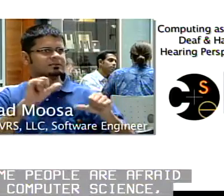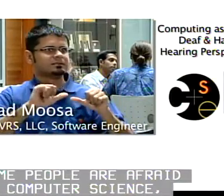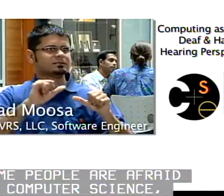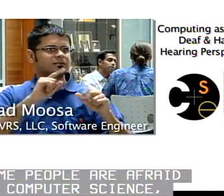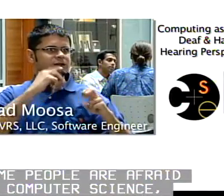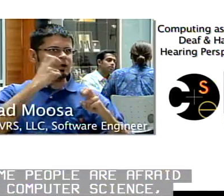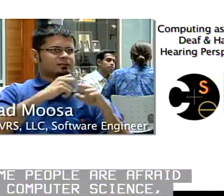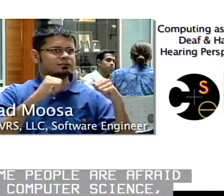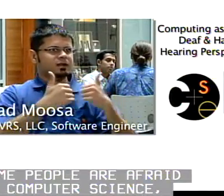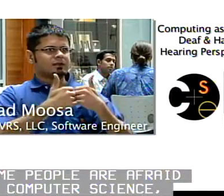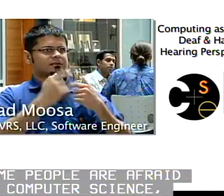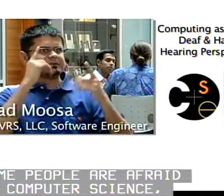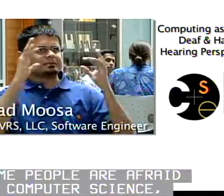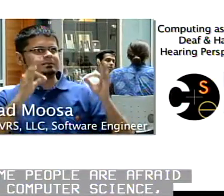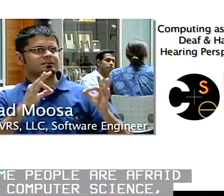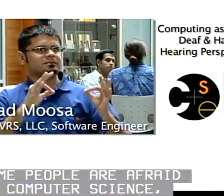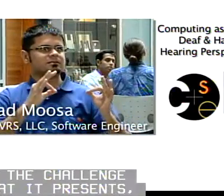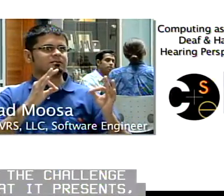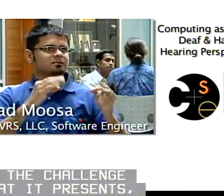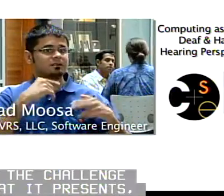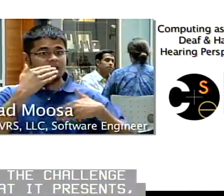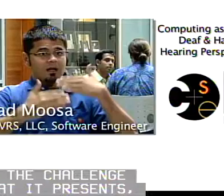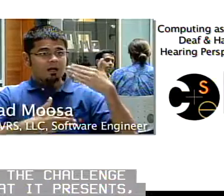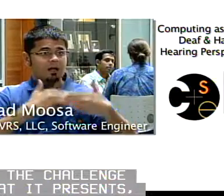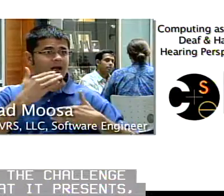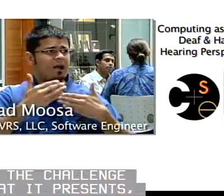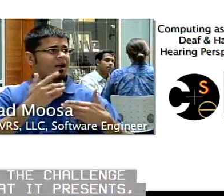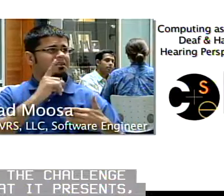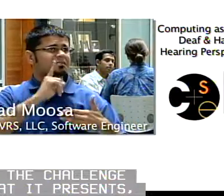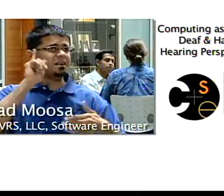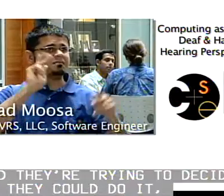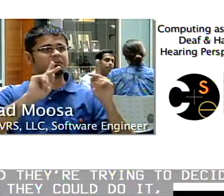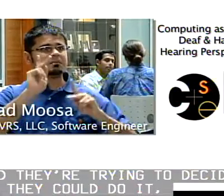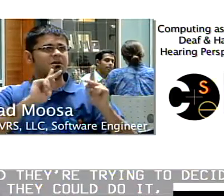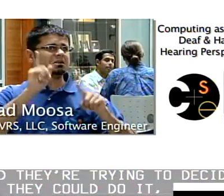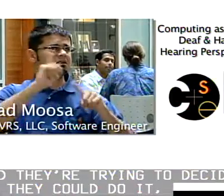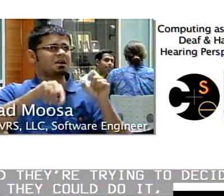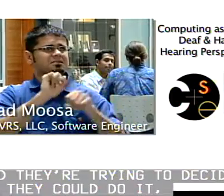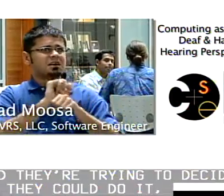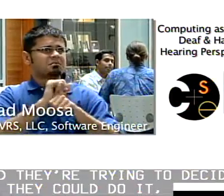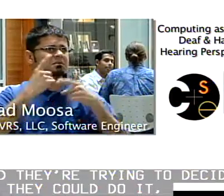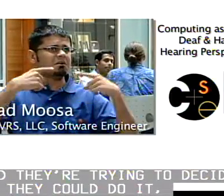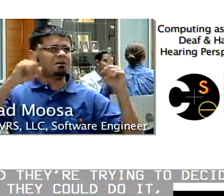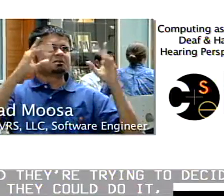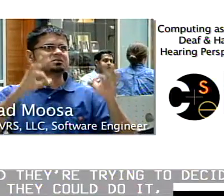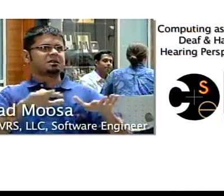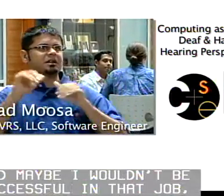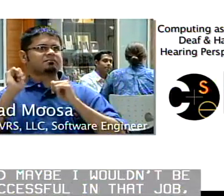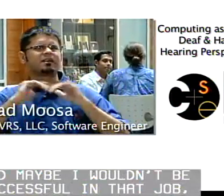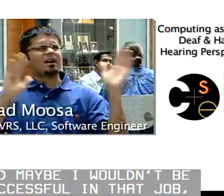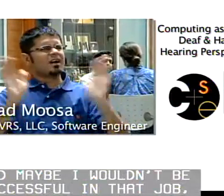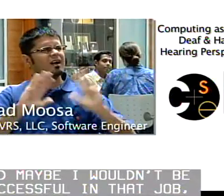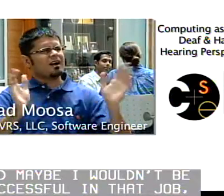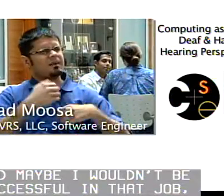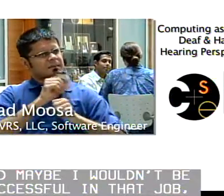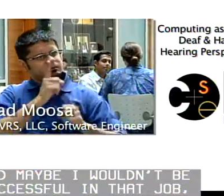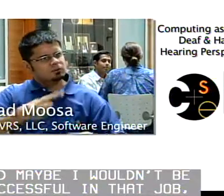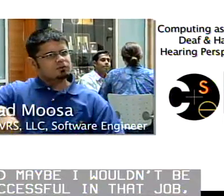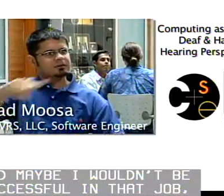Some people are afraid of computer science, of the challenge that it presents. And they're trying to decide if they could do it and maybe I wouldn't be successful in